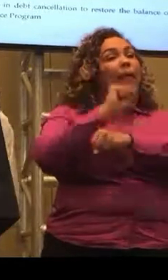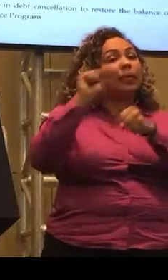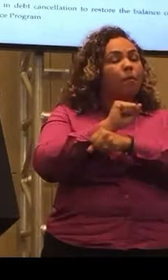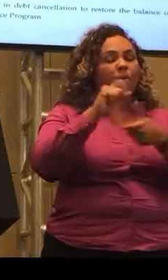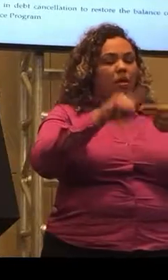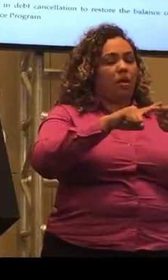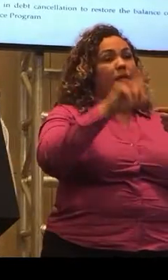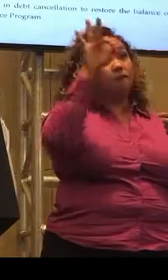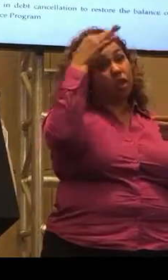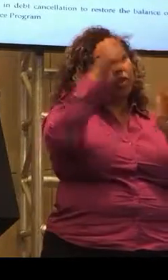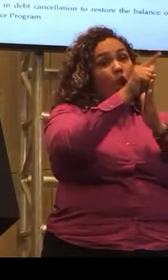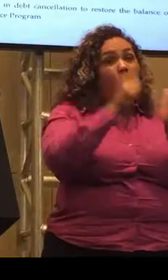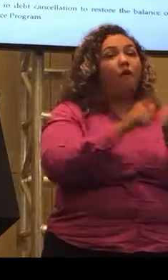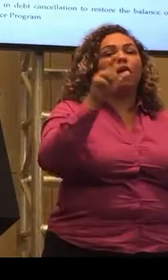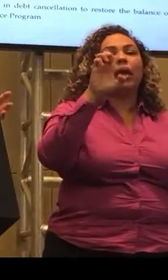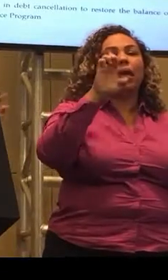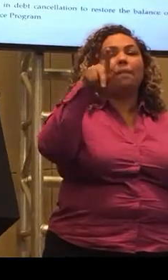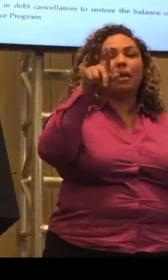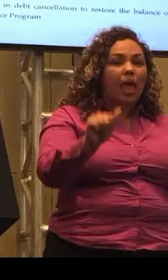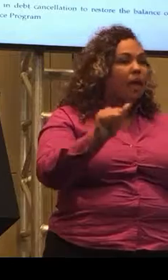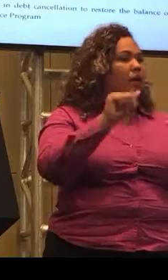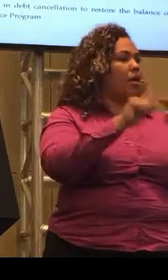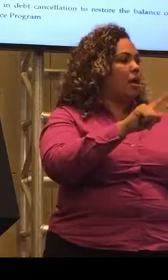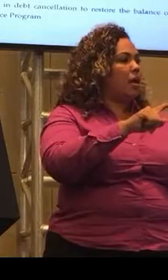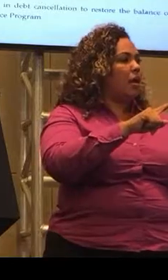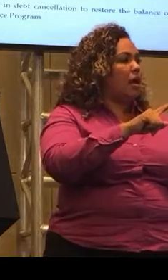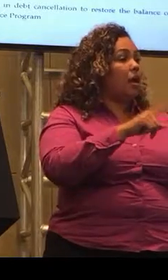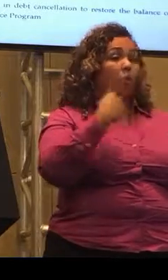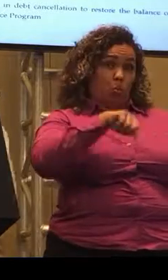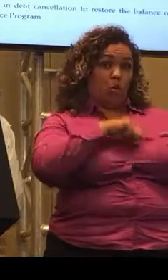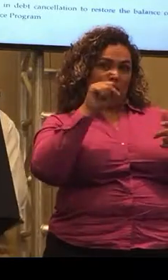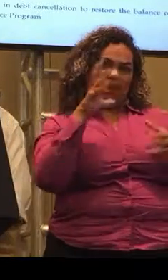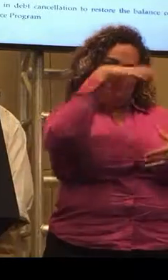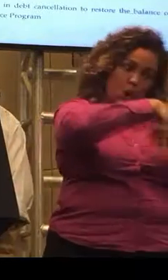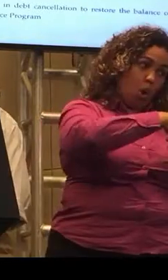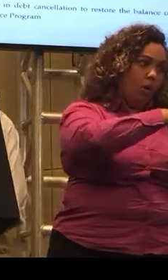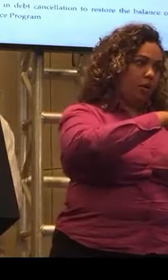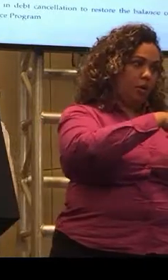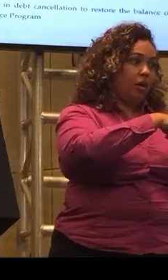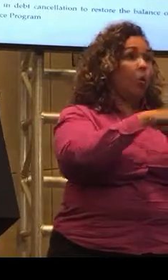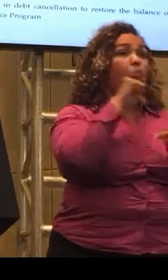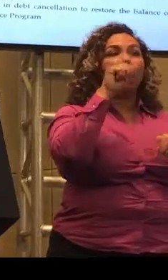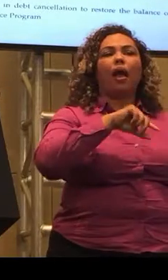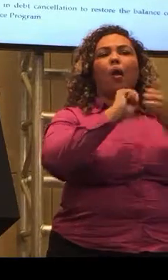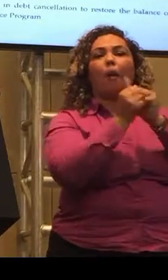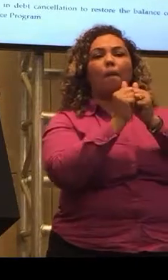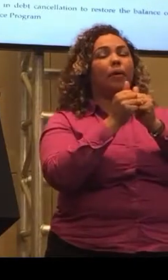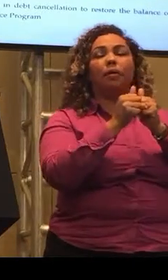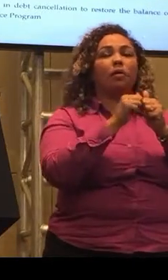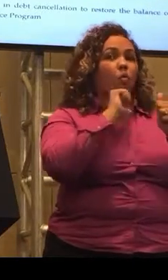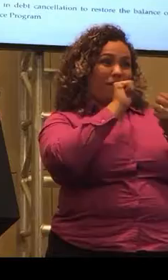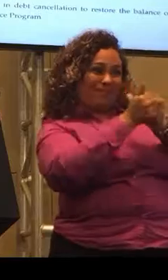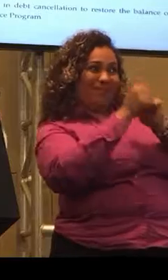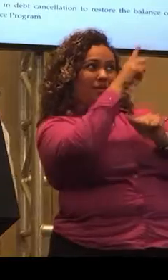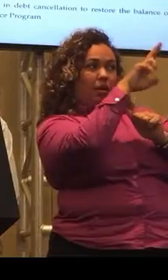EPA and so forth, we need to be included. We can't be competing. We are not going to